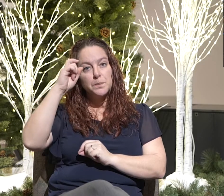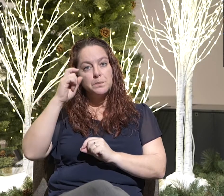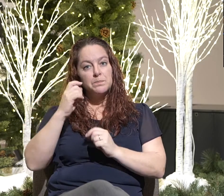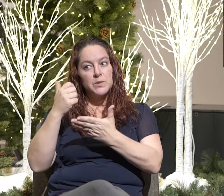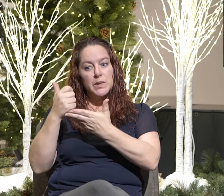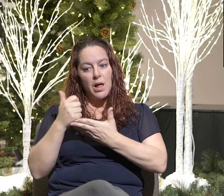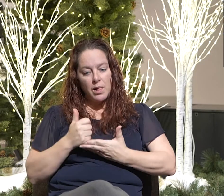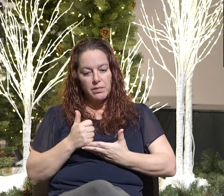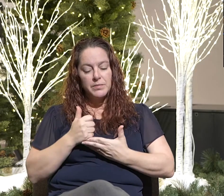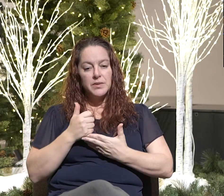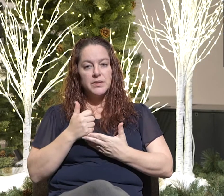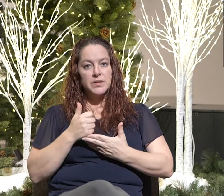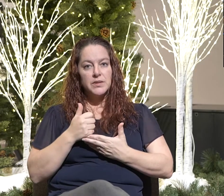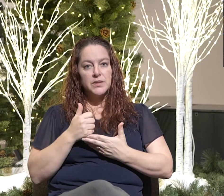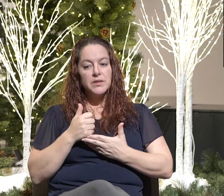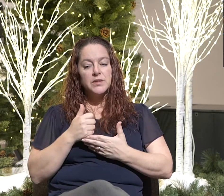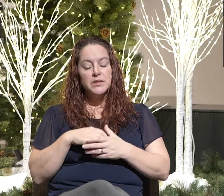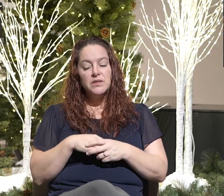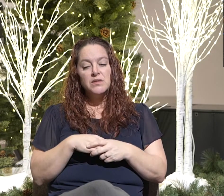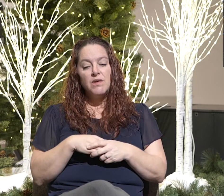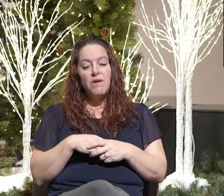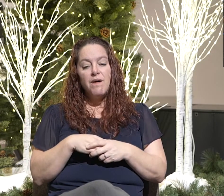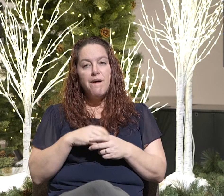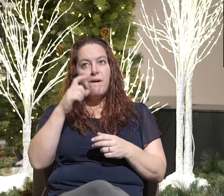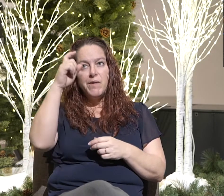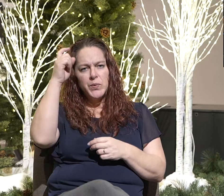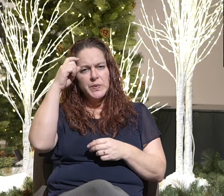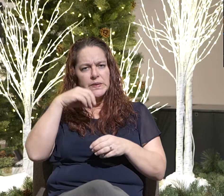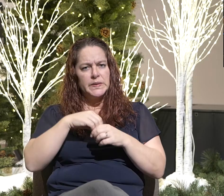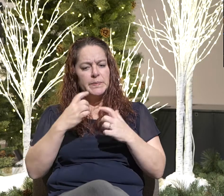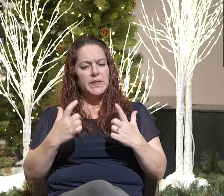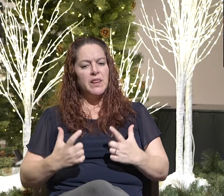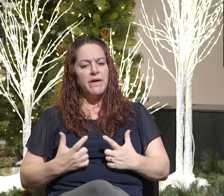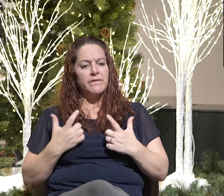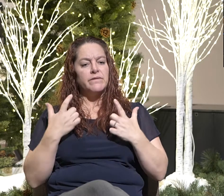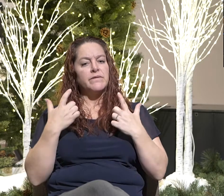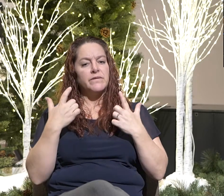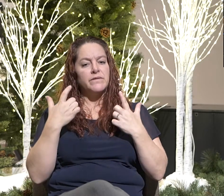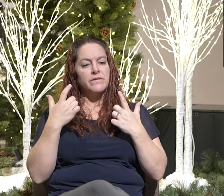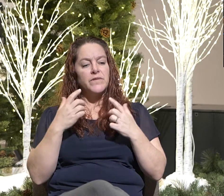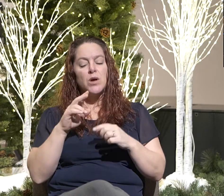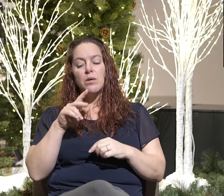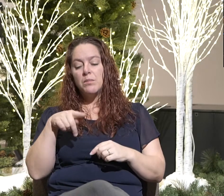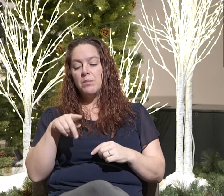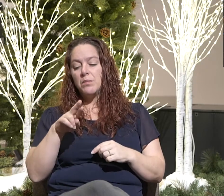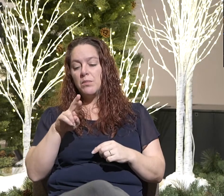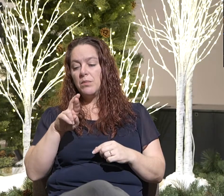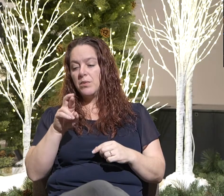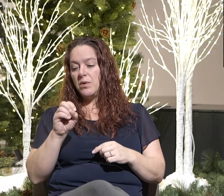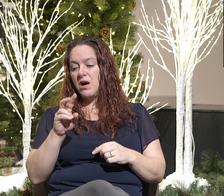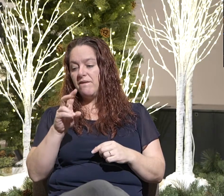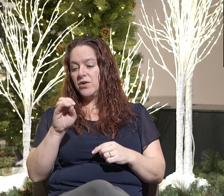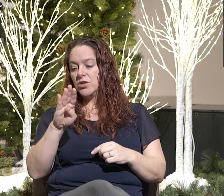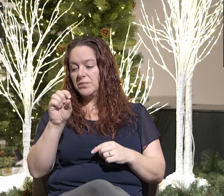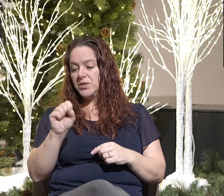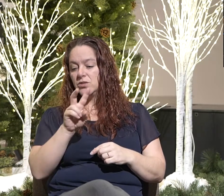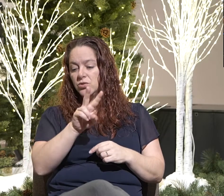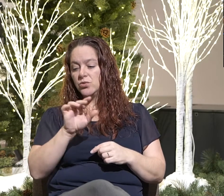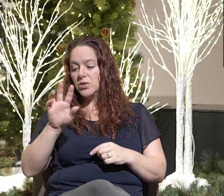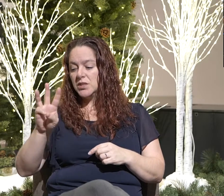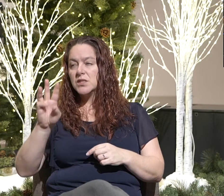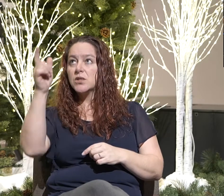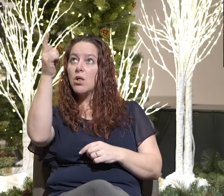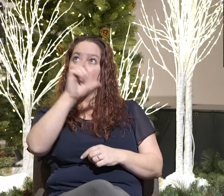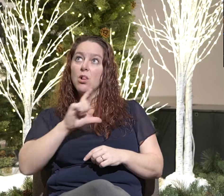Provide wisdom. It is needed to provide wisdom for life. Proverbs 2, 6, For the Lord gives wisdom